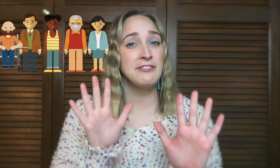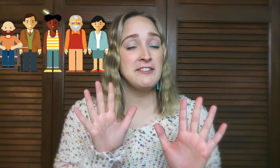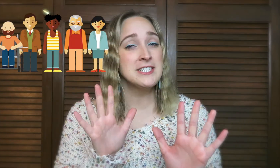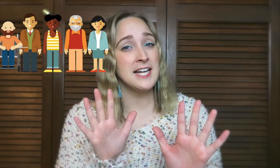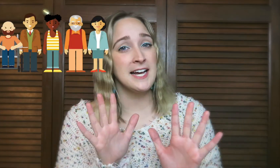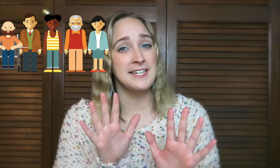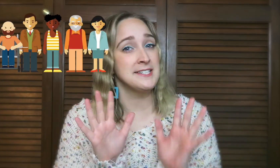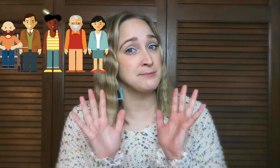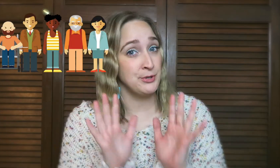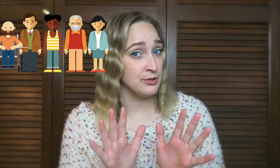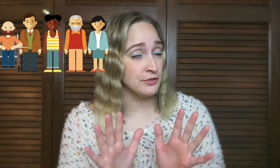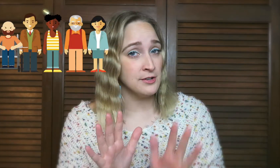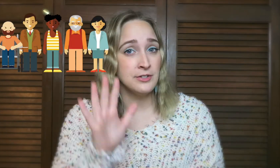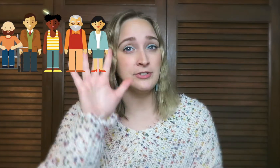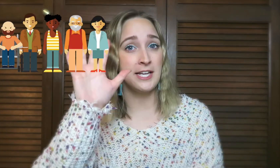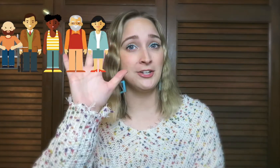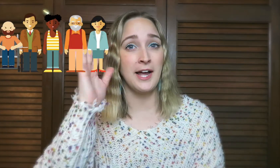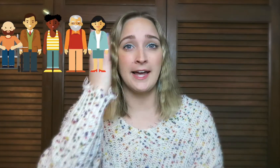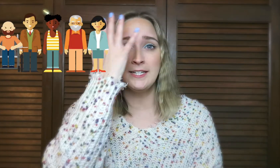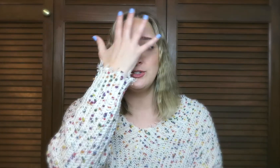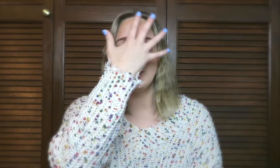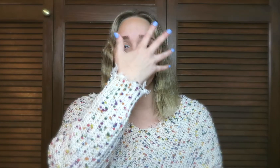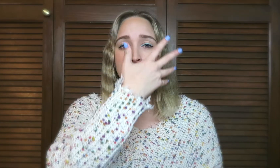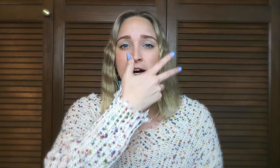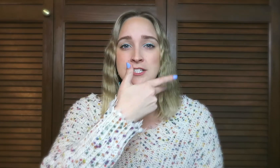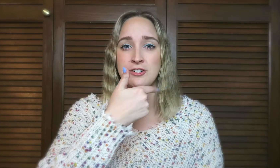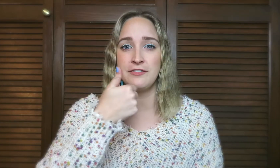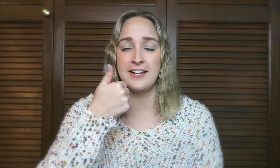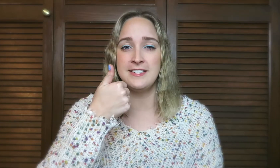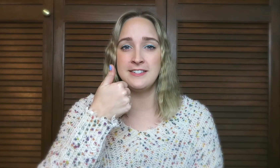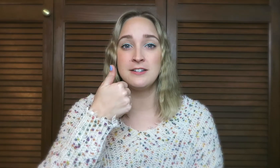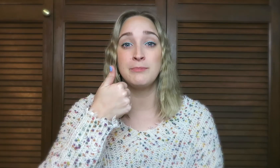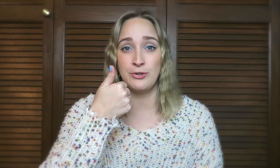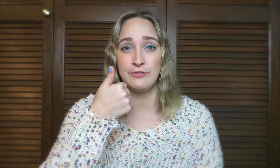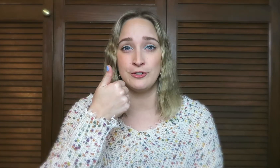favorite sign is beautiful. You take your hand. You go across your face. Beautiful.